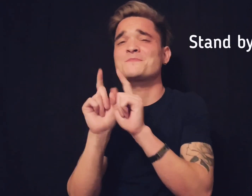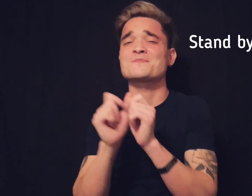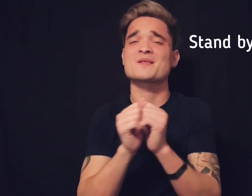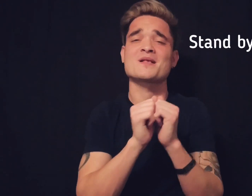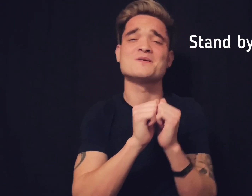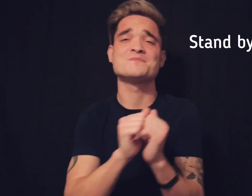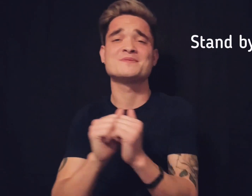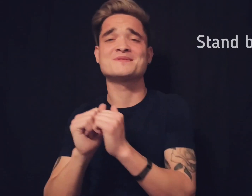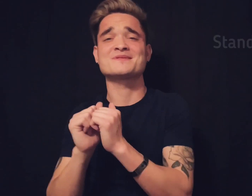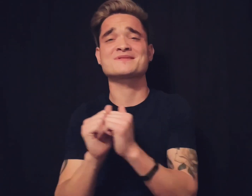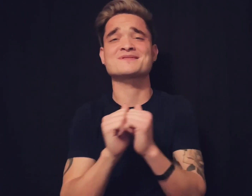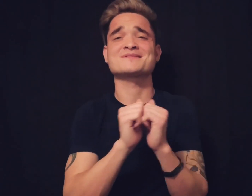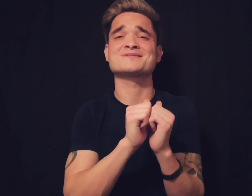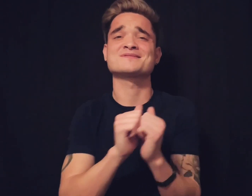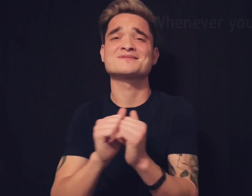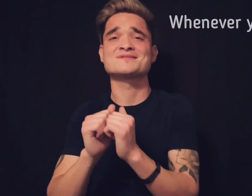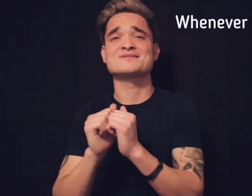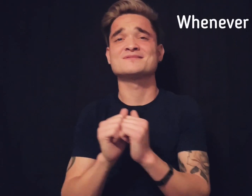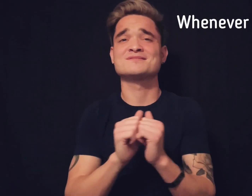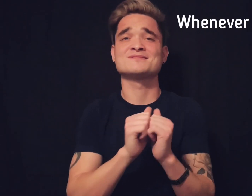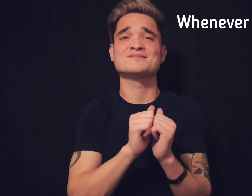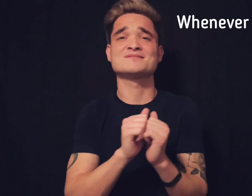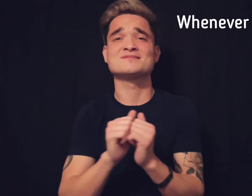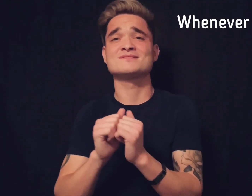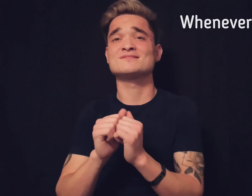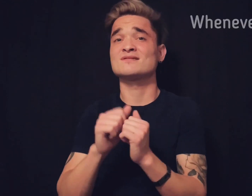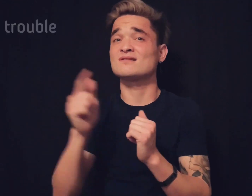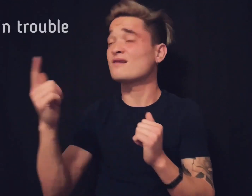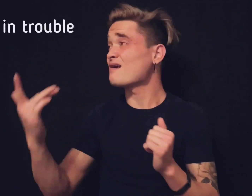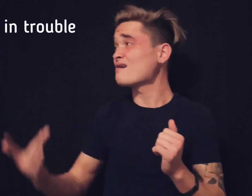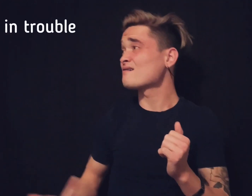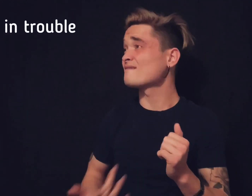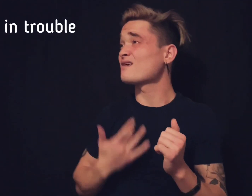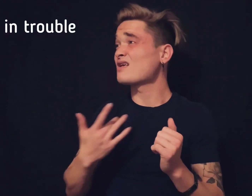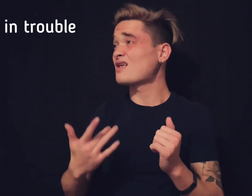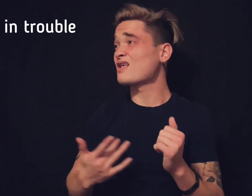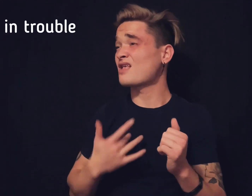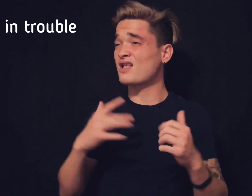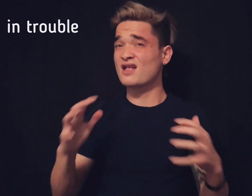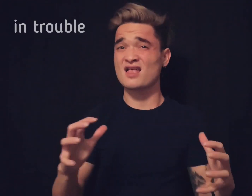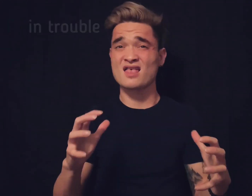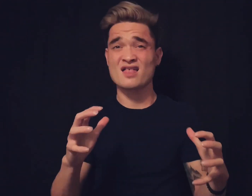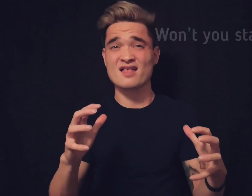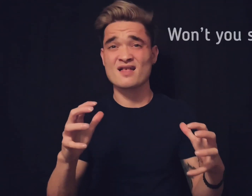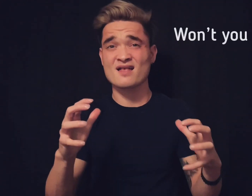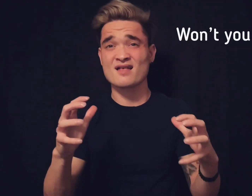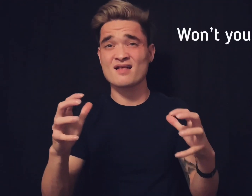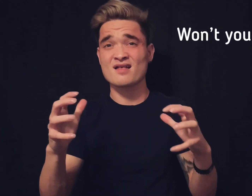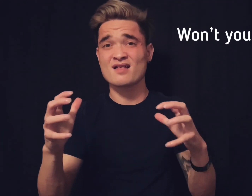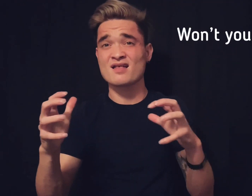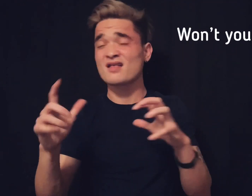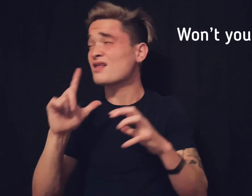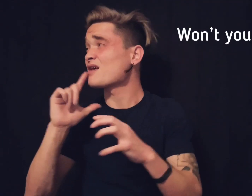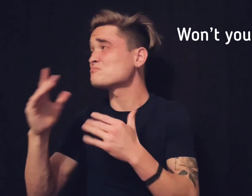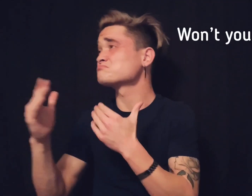by me Whenever you're in trouble, won't you stand by me Oh,